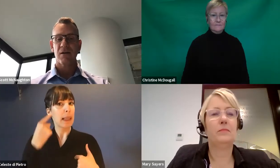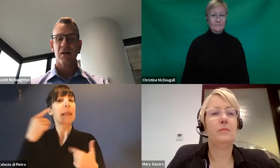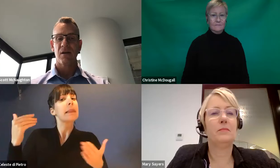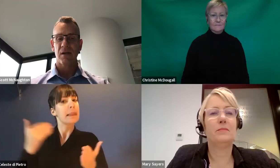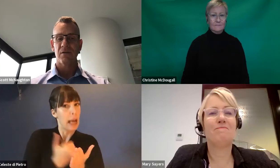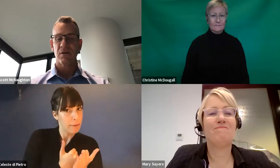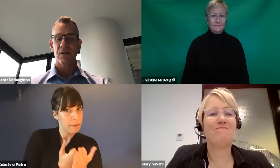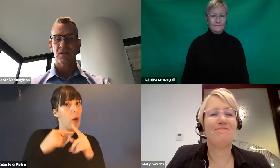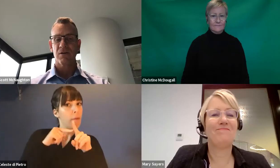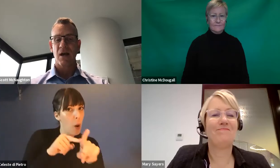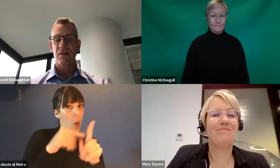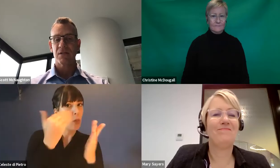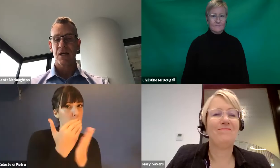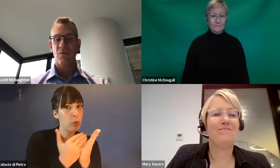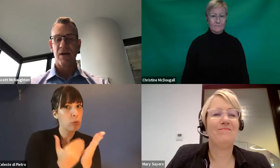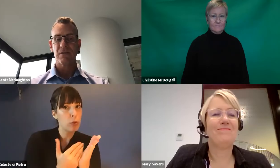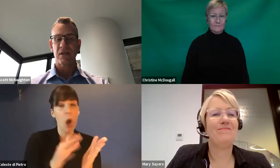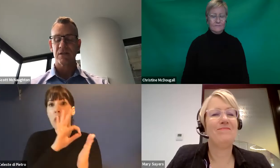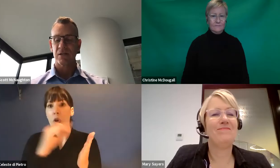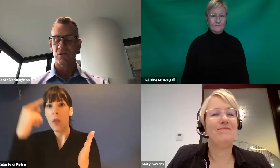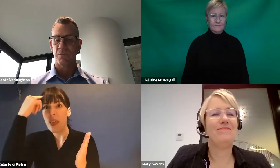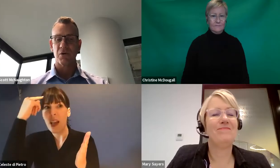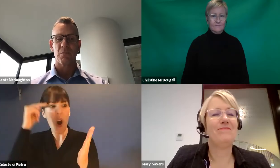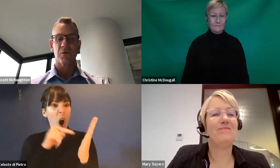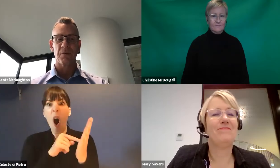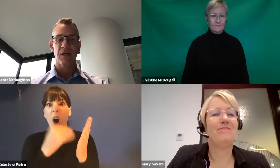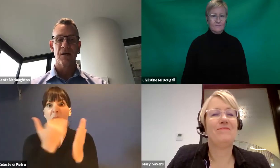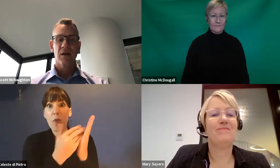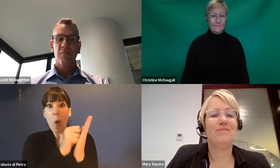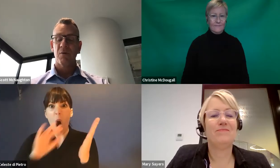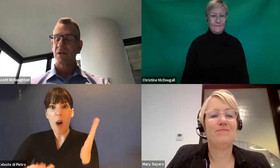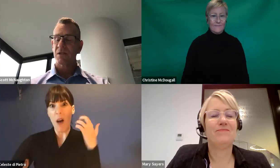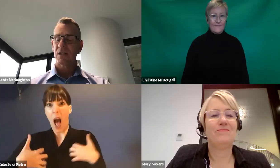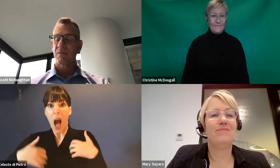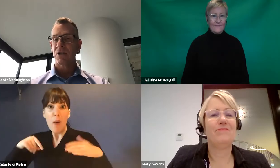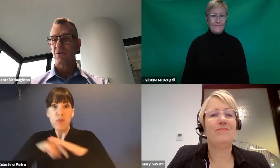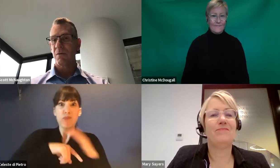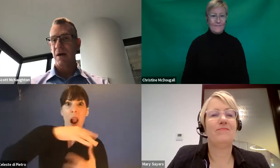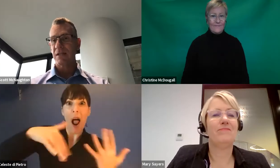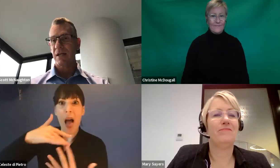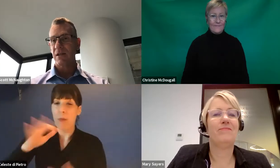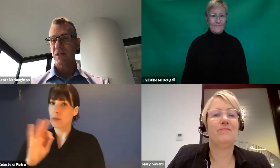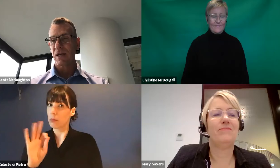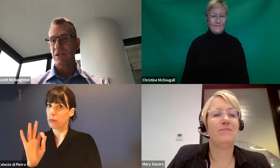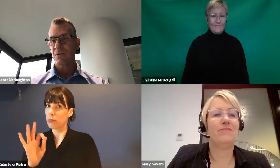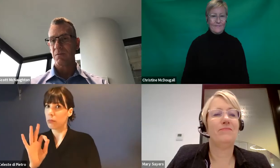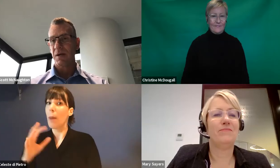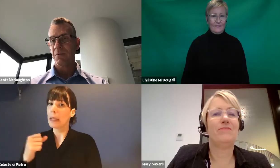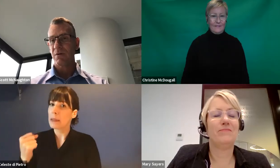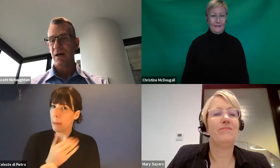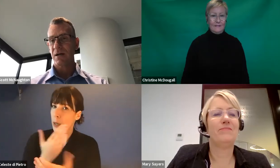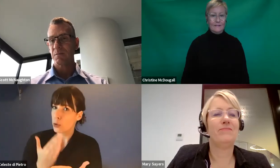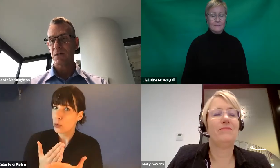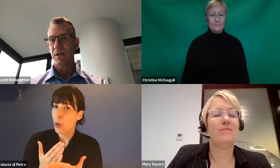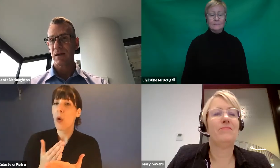rush out and, you know, that's create second waves and things, let's do it properly. But we just need to make sure we're maintaining those connections with